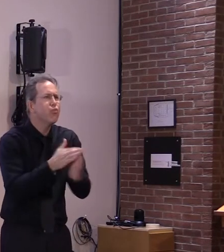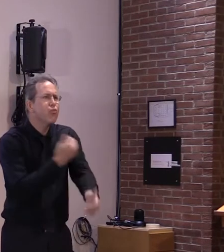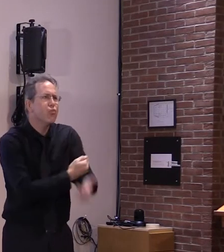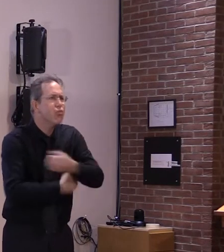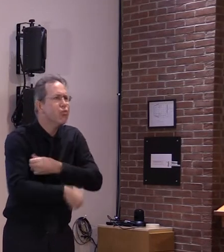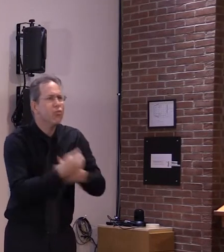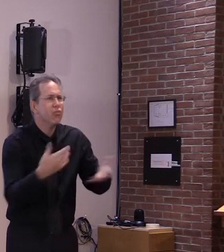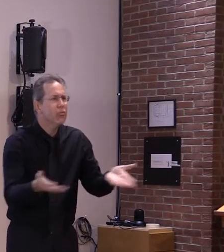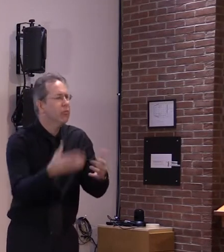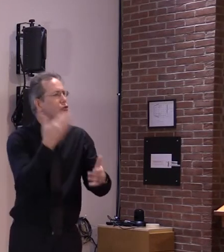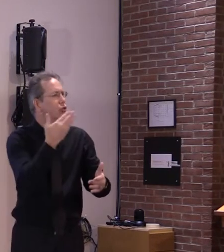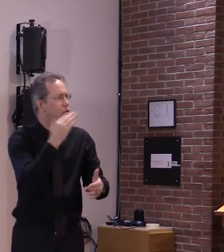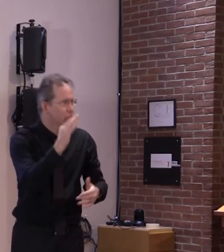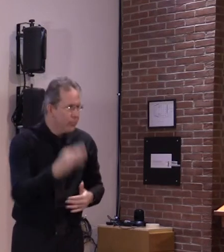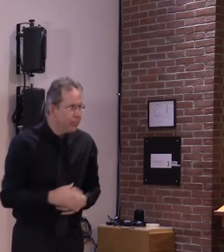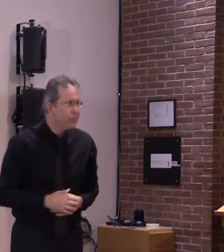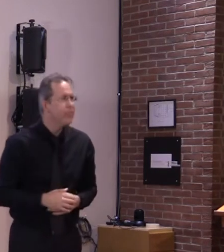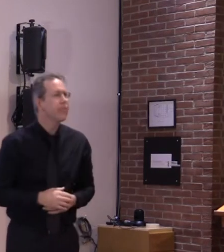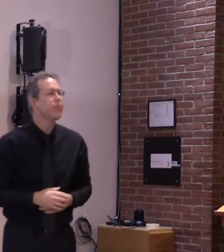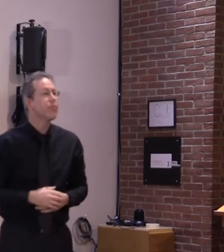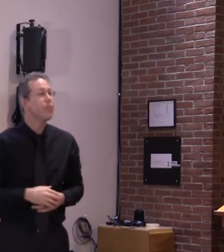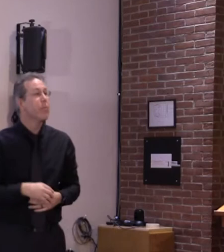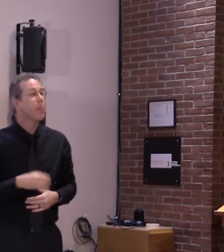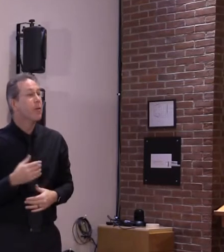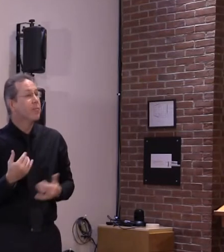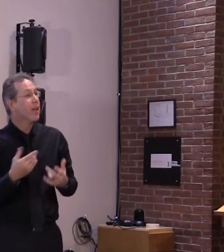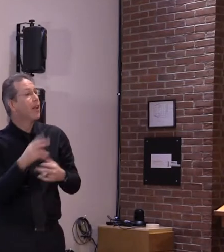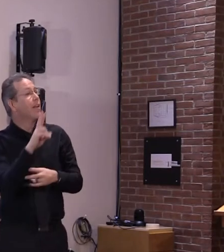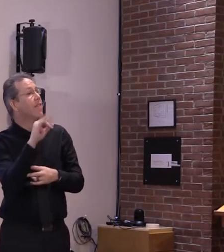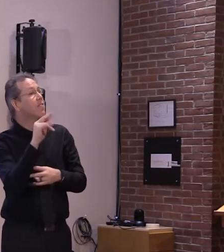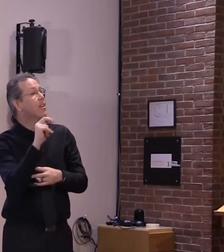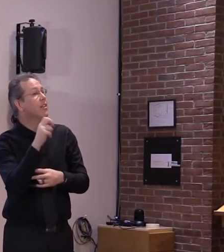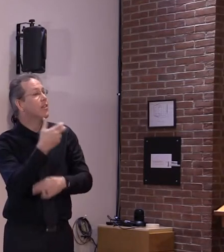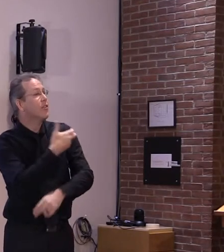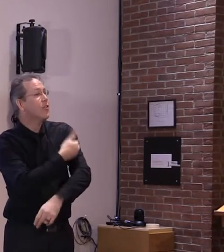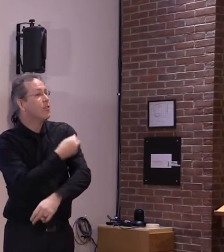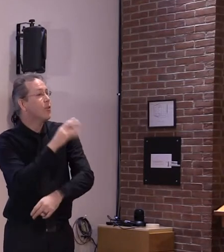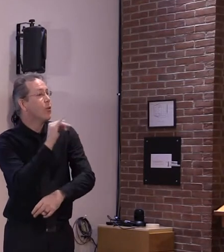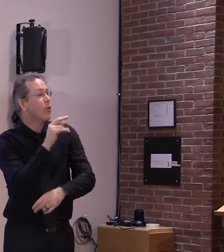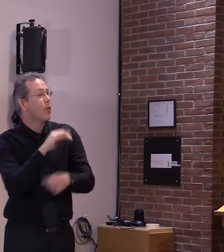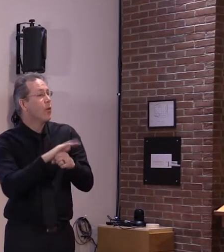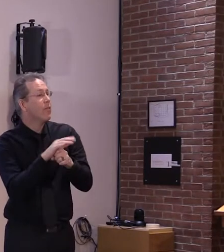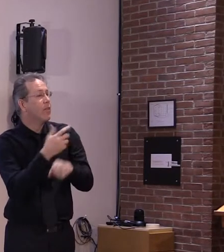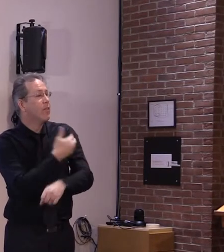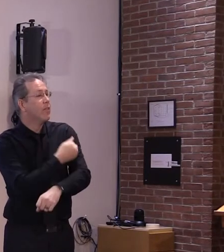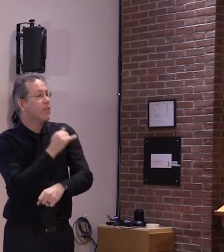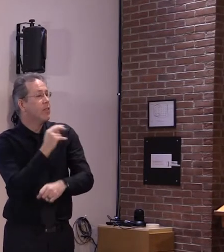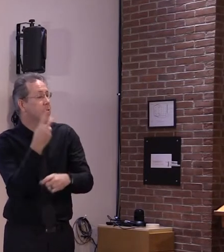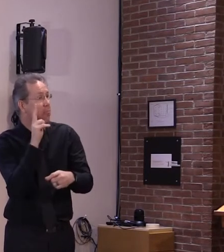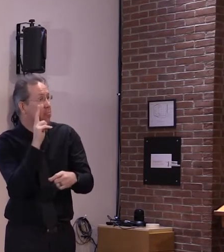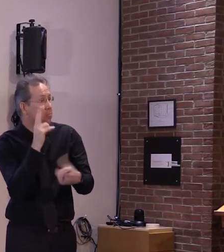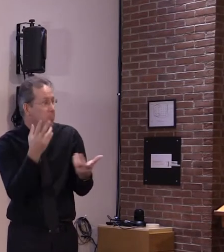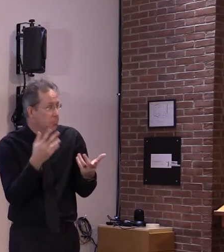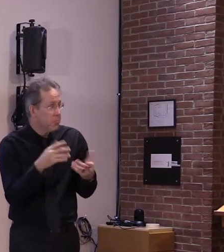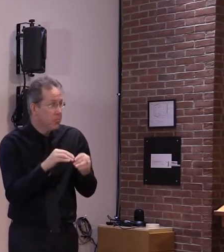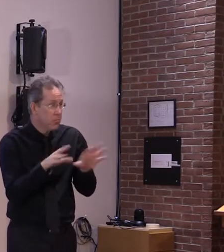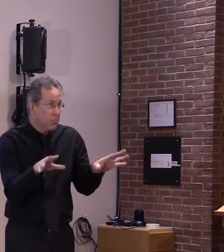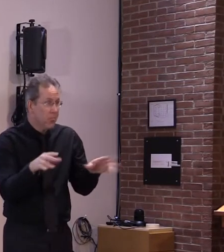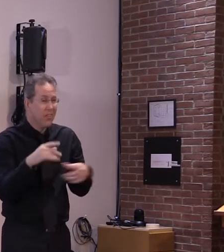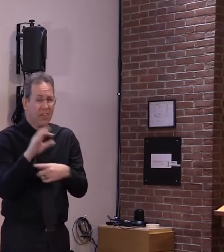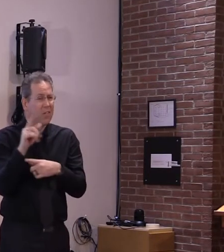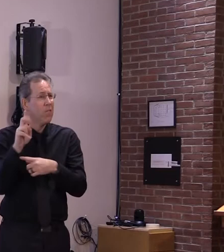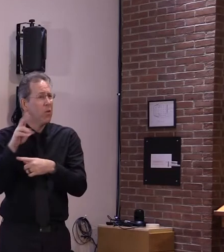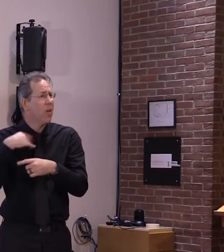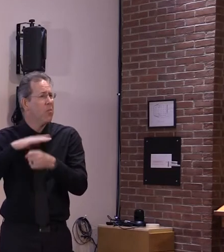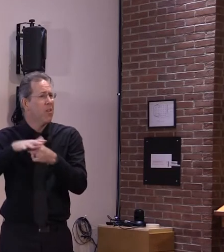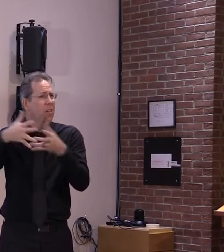19 vaccine the flu vaccine remains ready for anyone who wants one and again by getting a shot you're not only